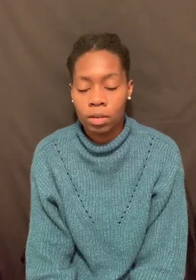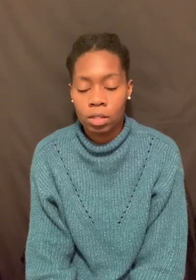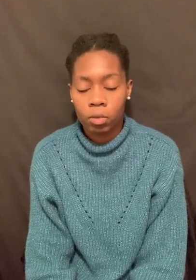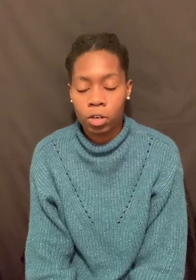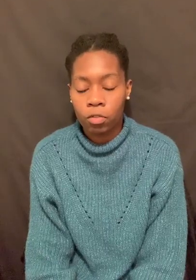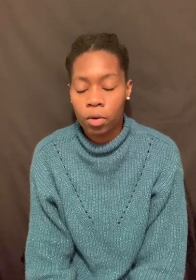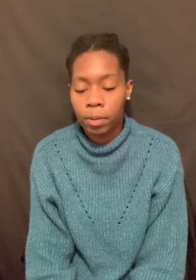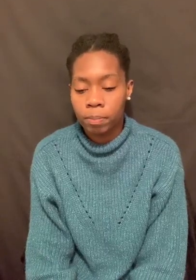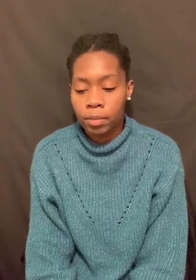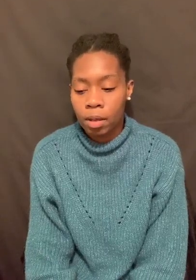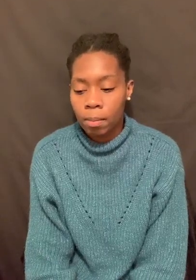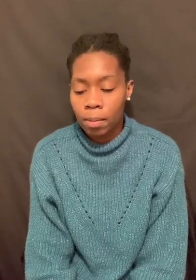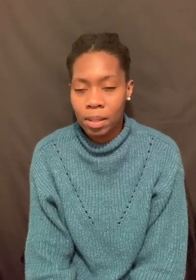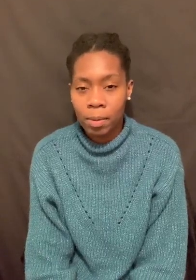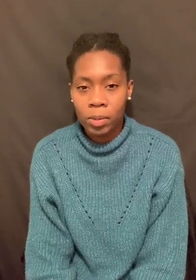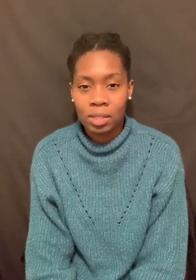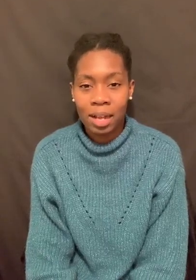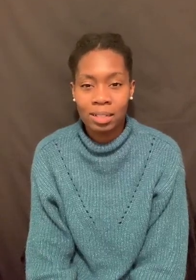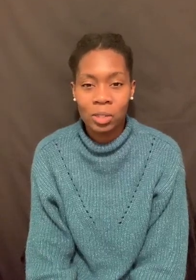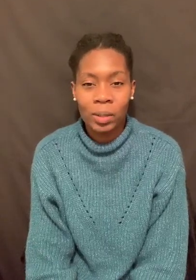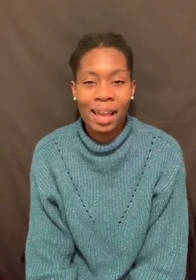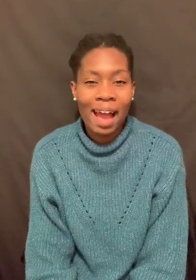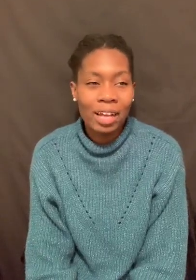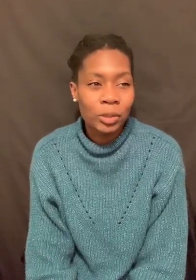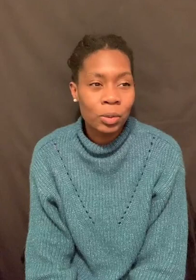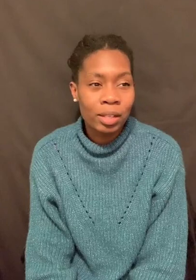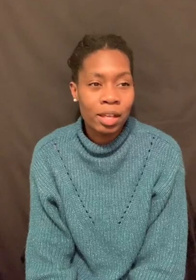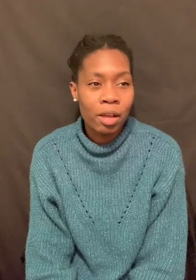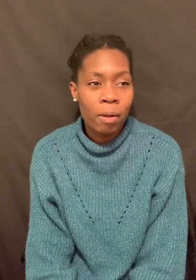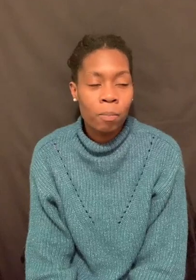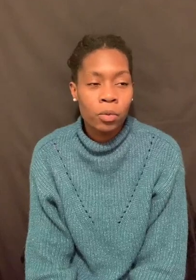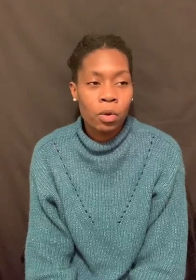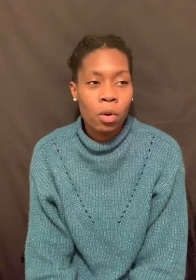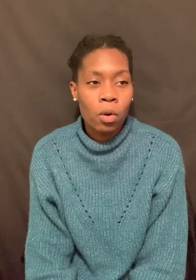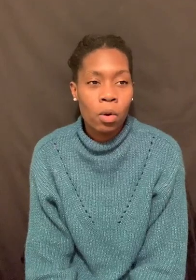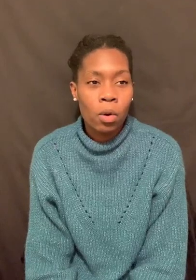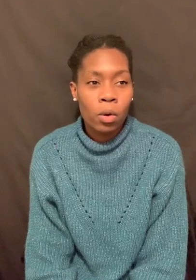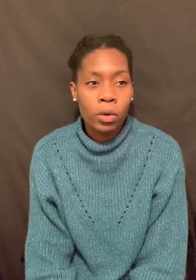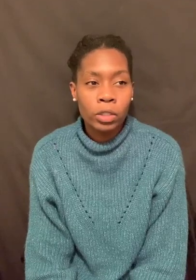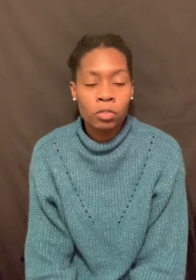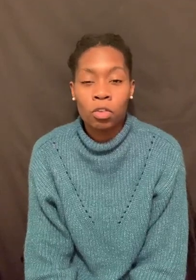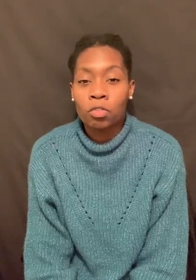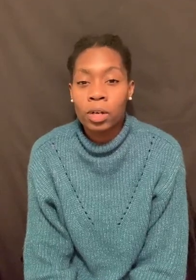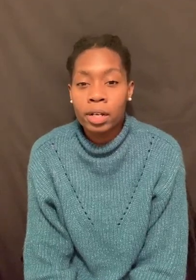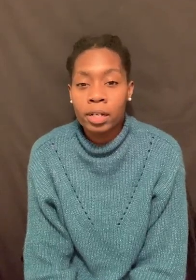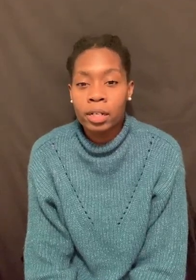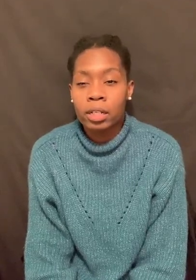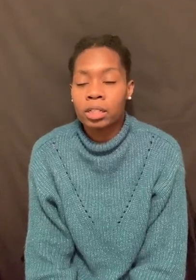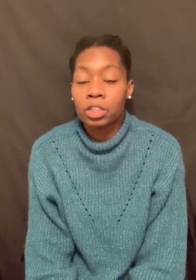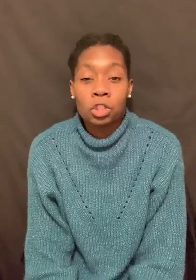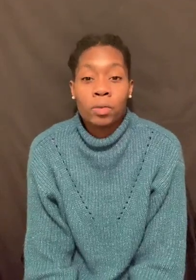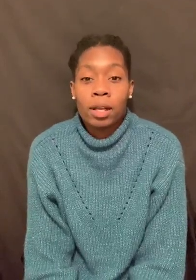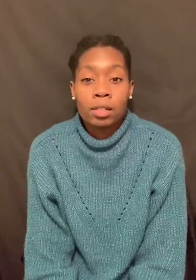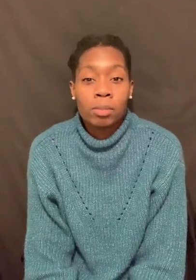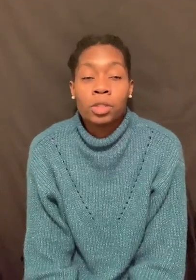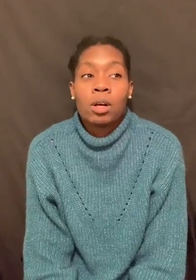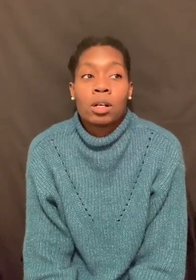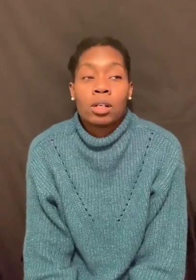There's a word for it. But the people just like to do it casually or just for fun. It's to drink, to be drunk,